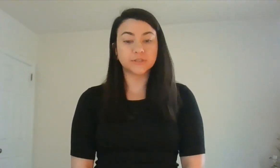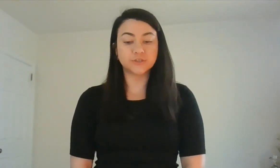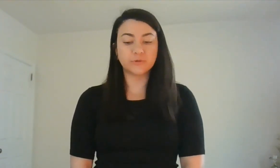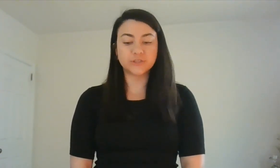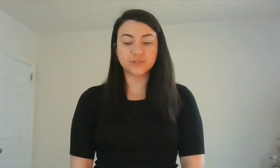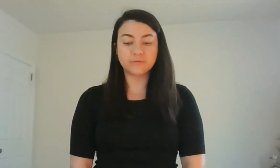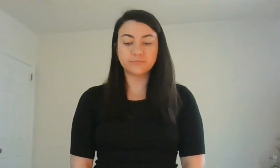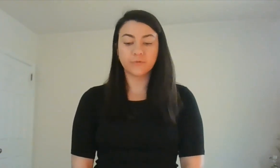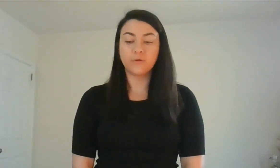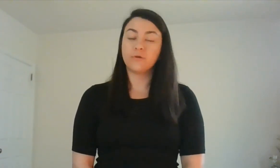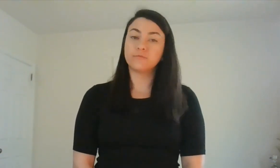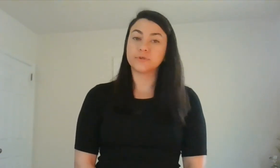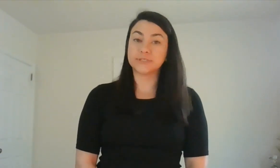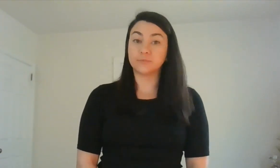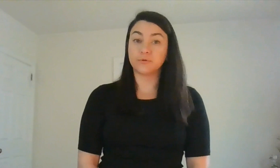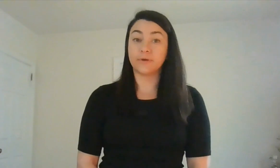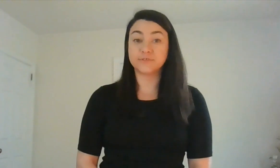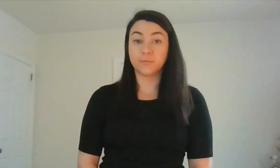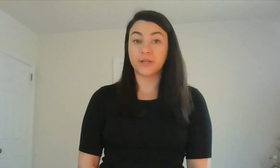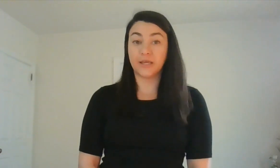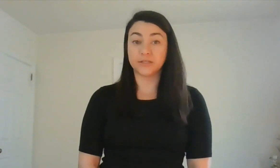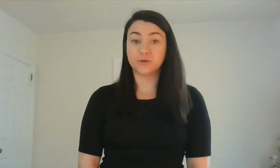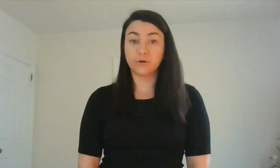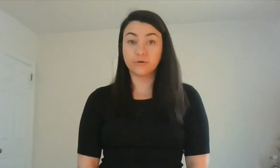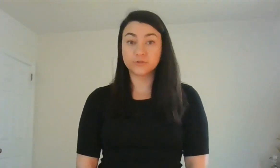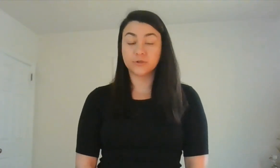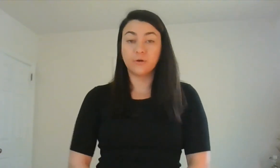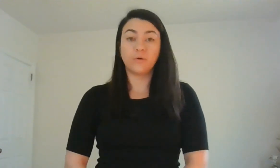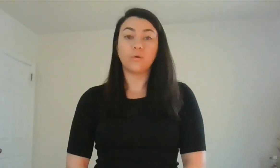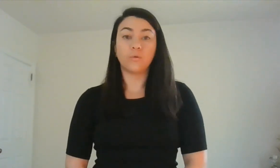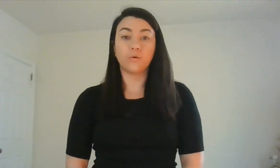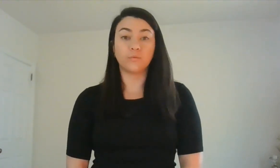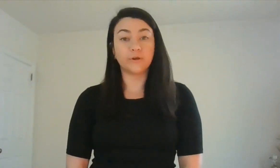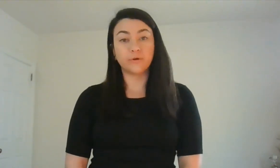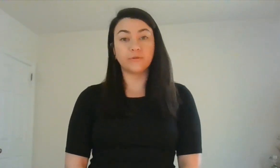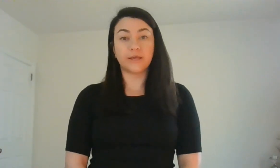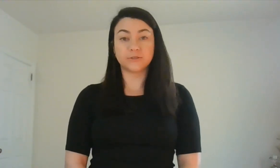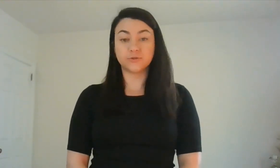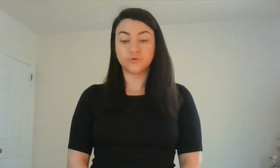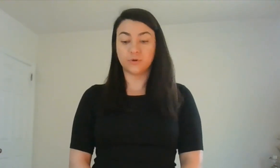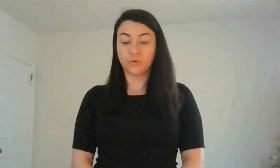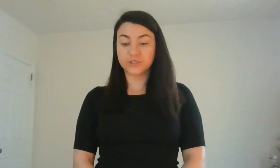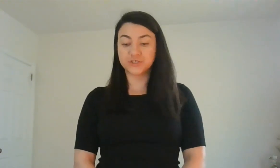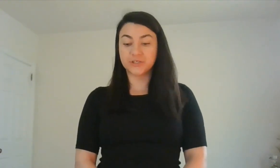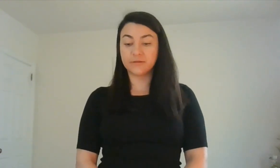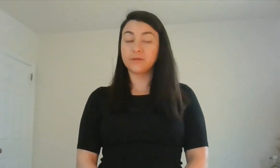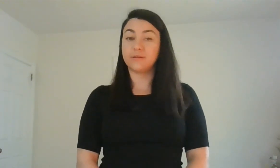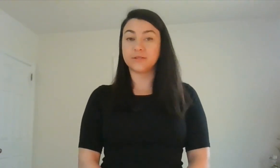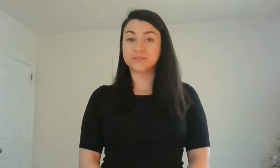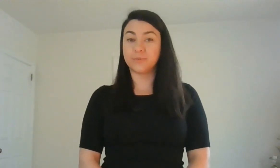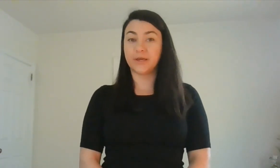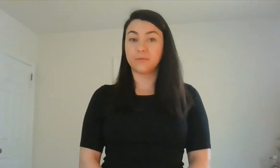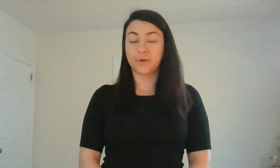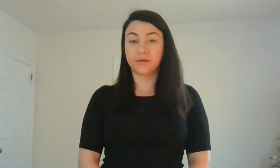situation. For example, if somebody gets hurt or we don't know the answer to a question, this might, might,